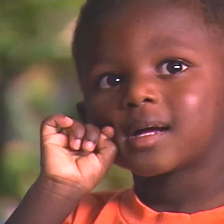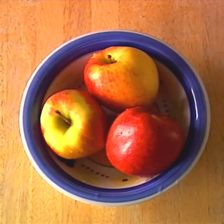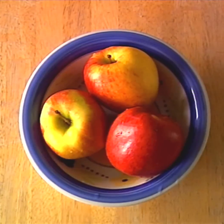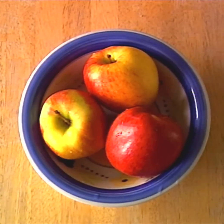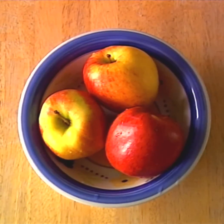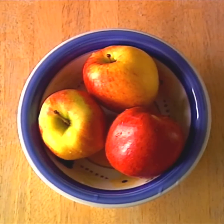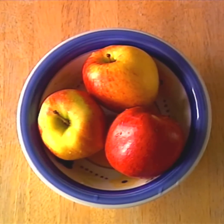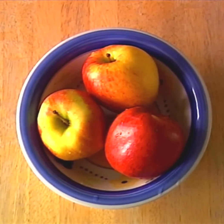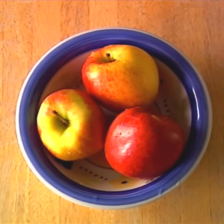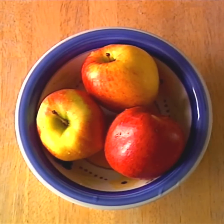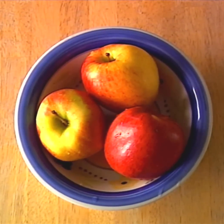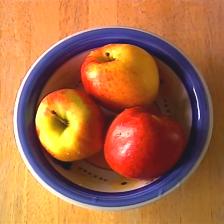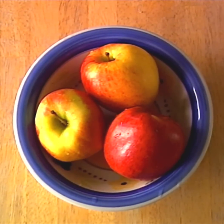Red apples.